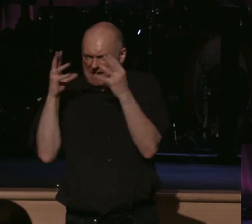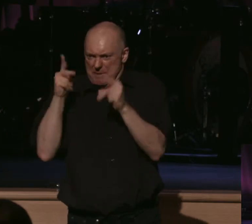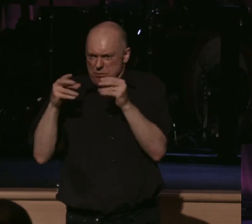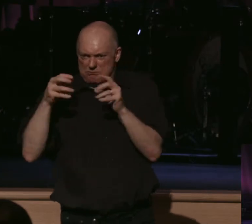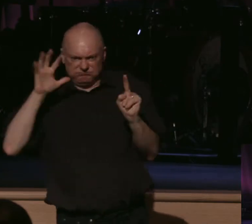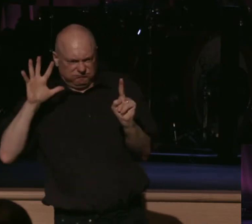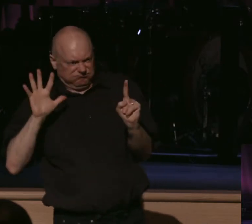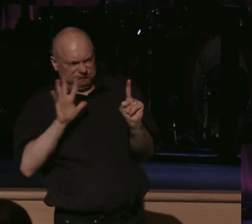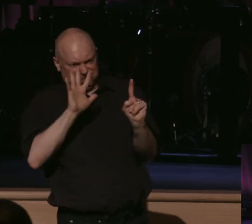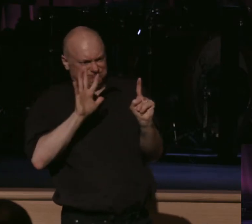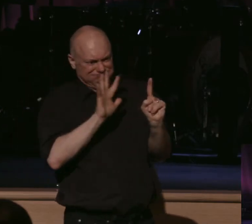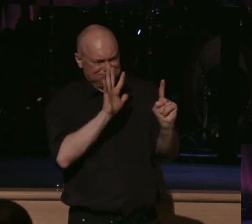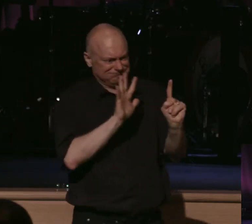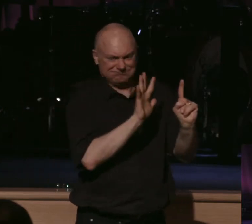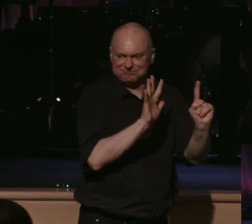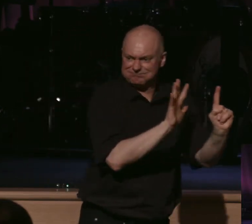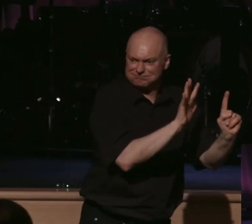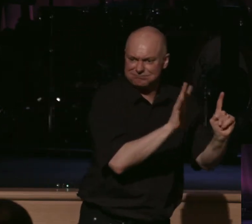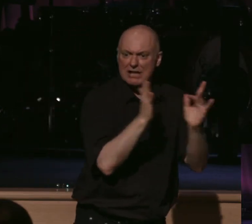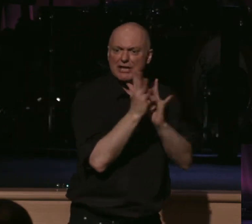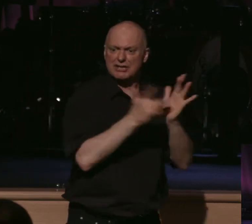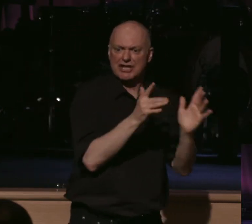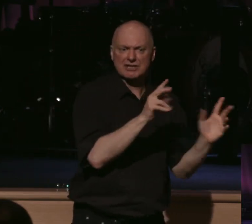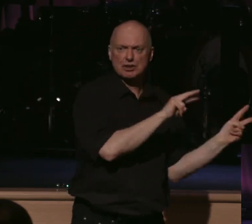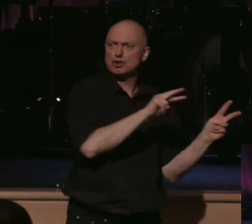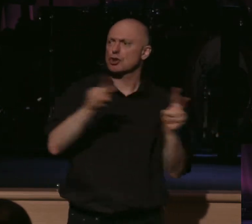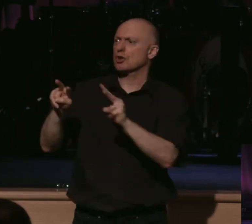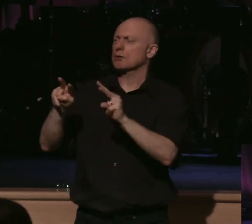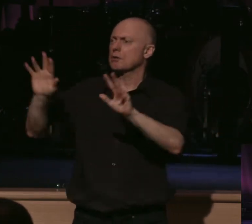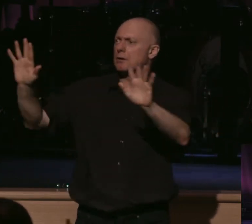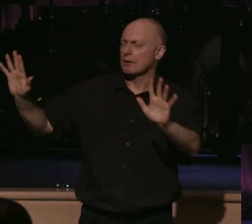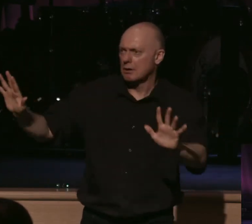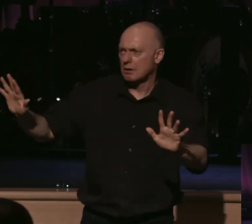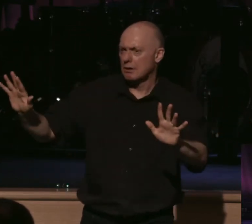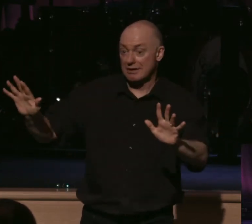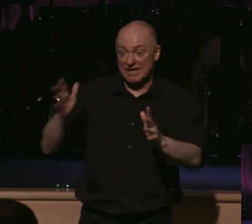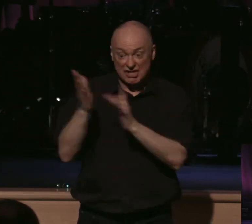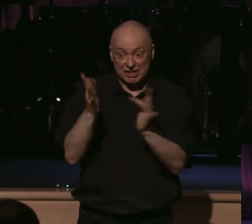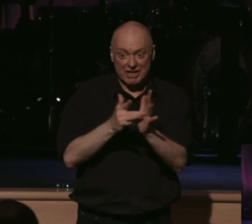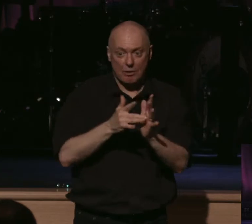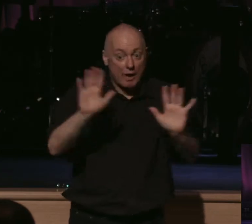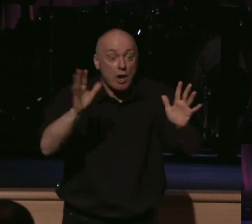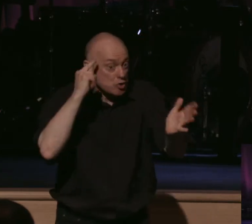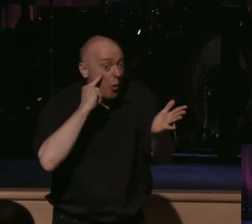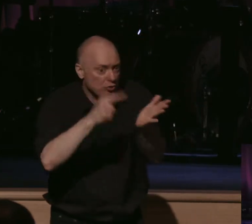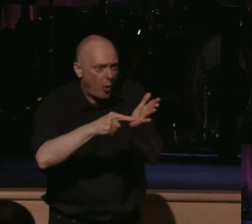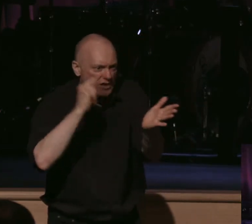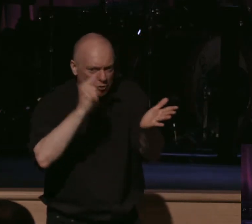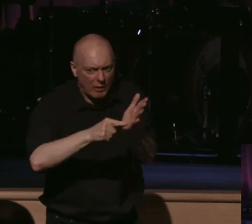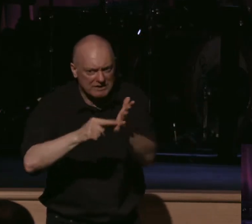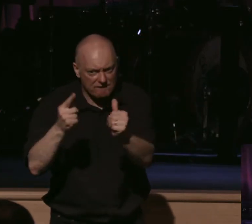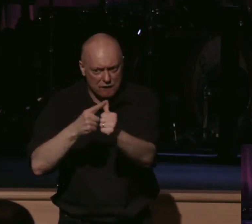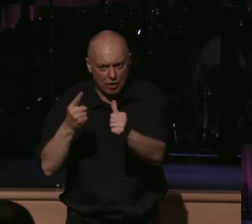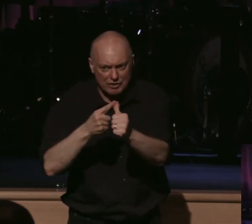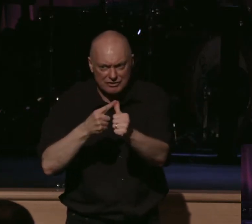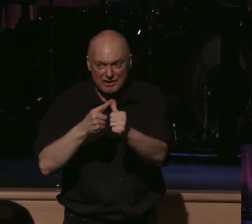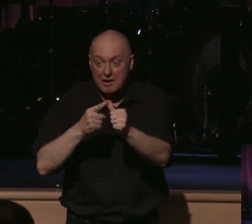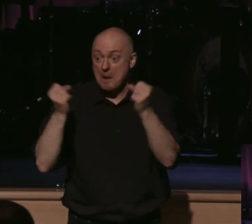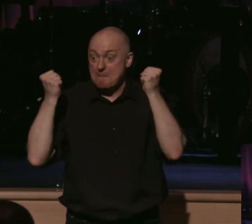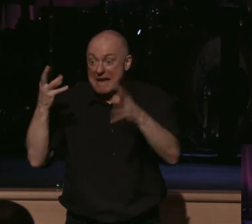that's Jesus, and Jesus turned and said to them. So notice, first of all, in our context, that great crowds